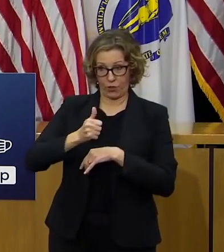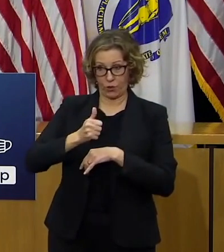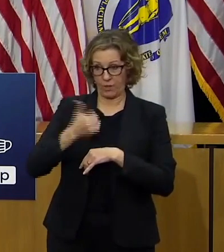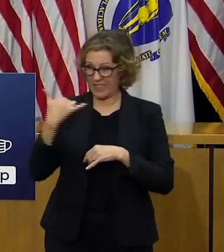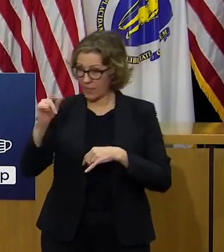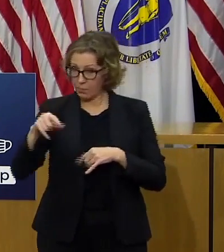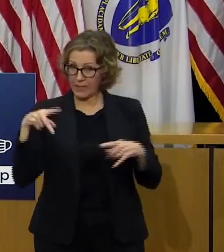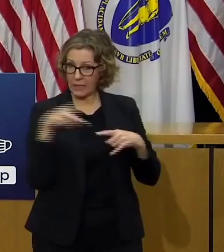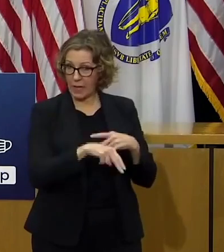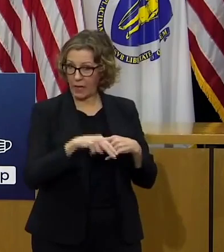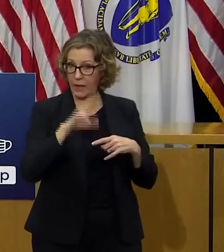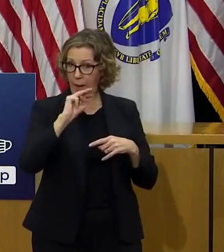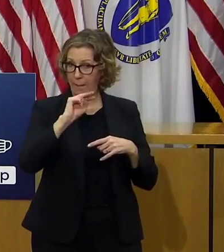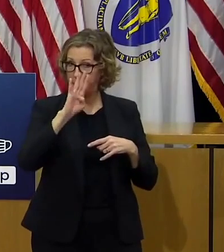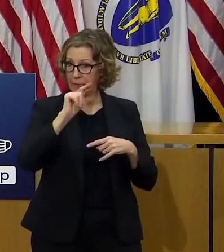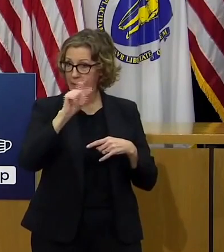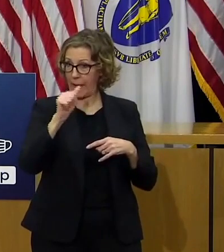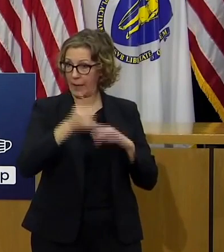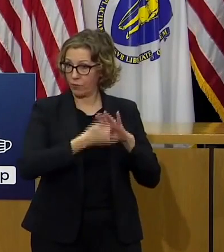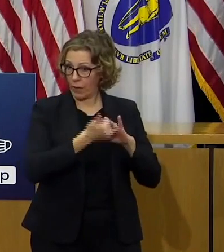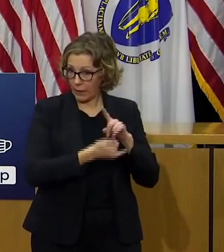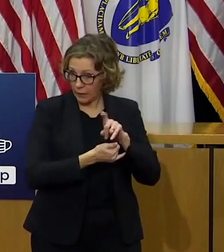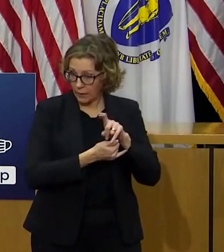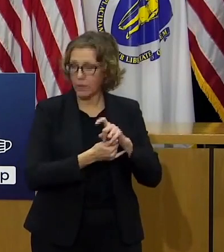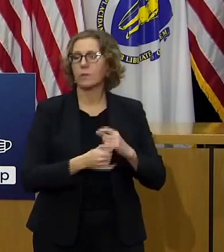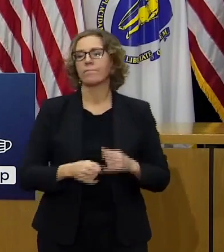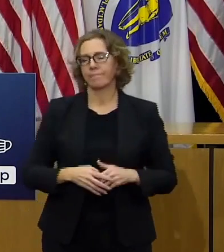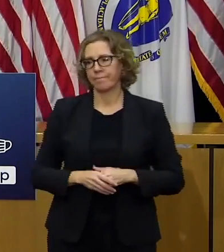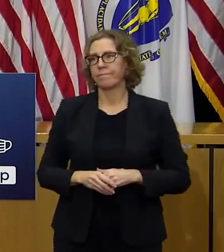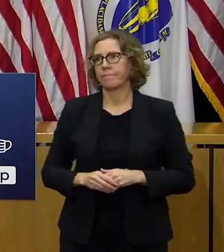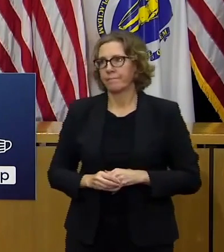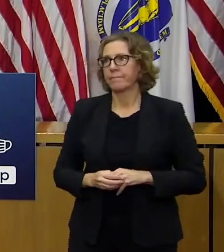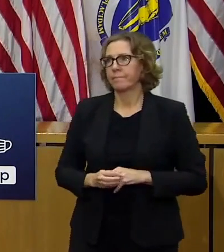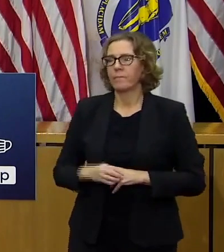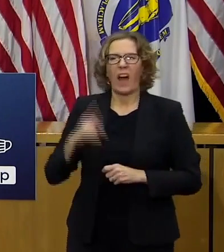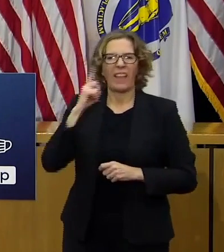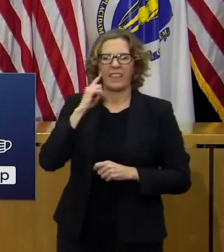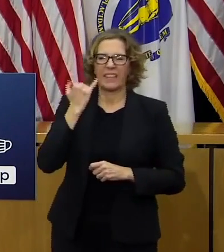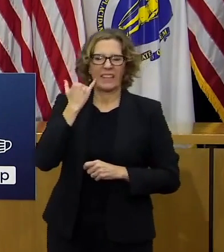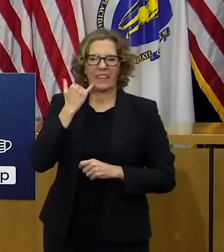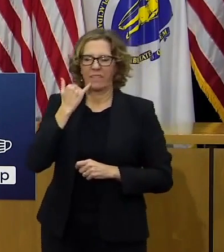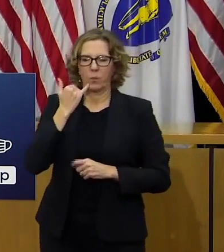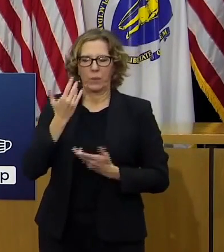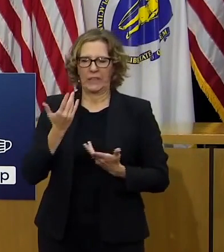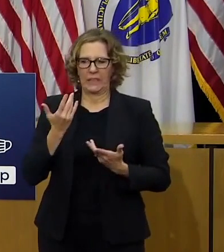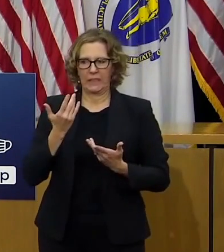taxes to run more empty buses and trains is a bad idea